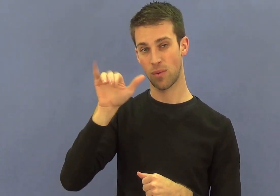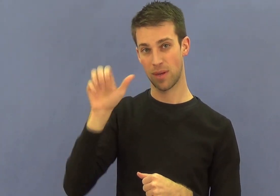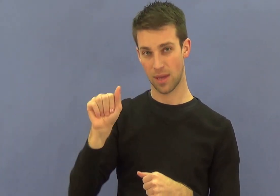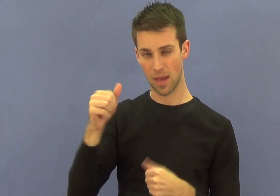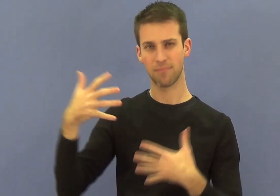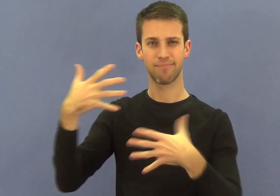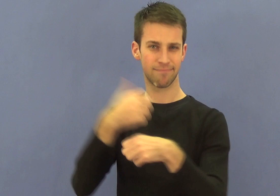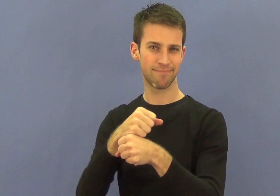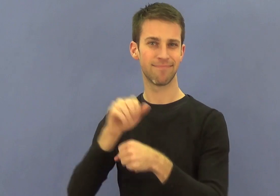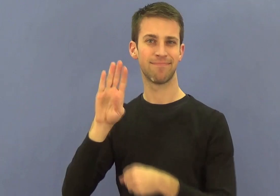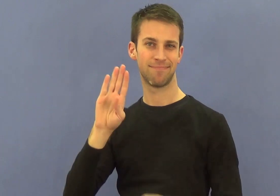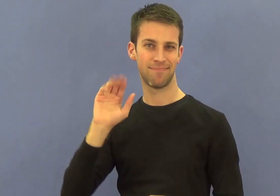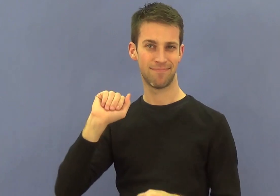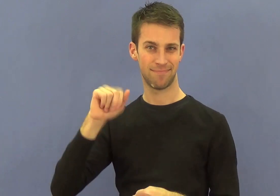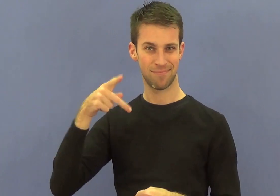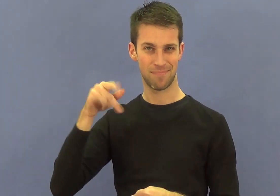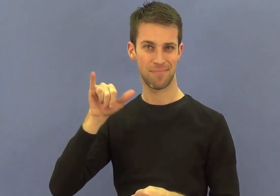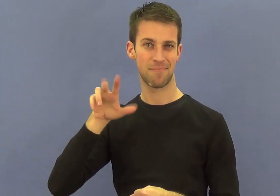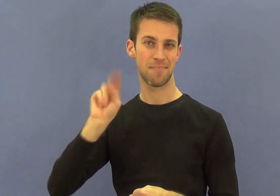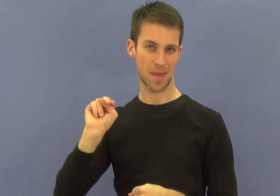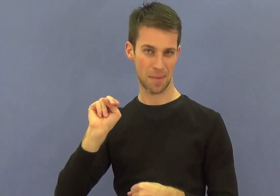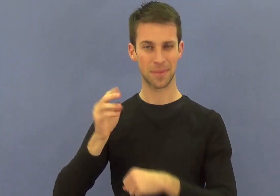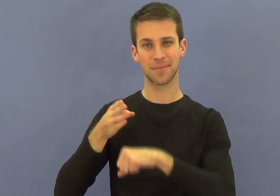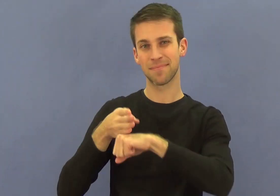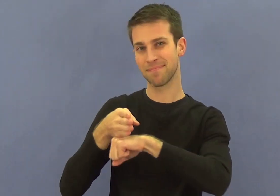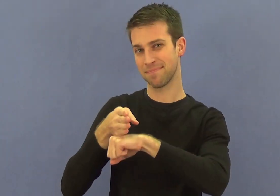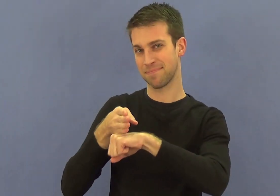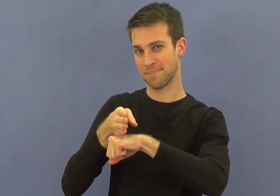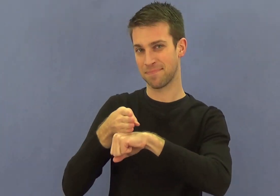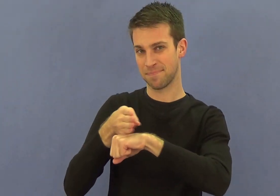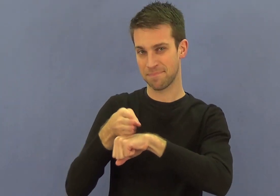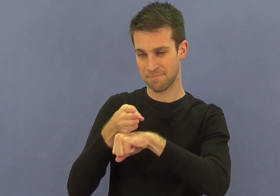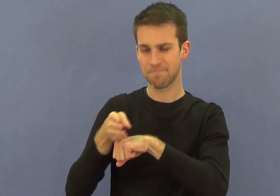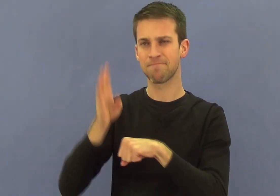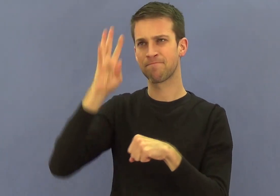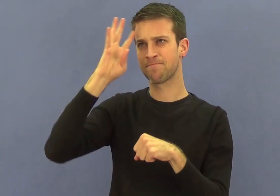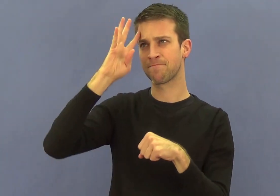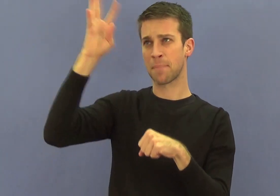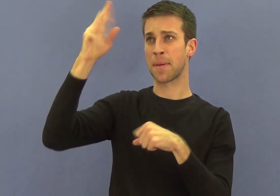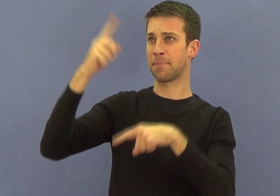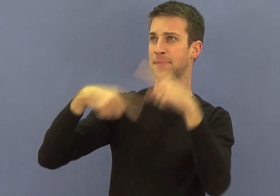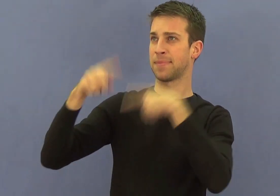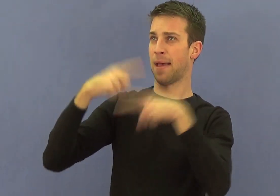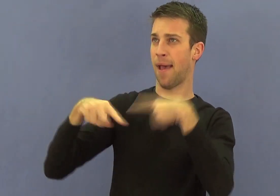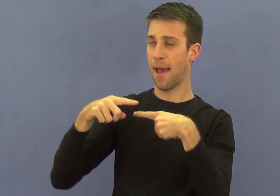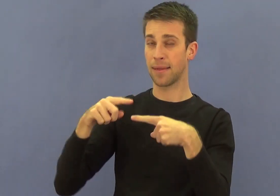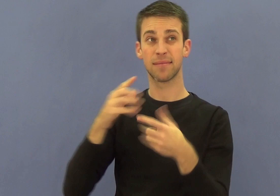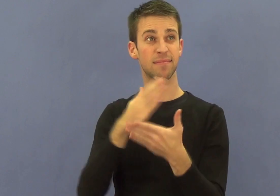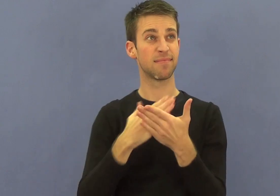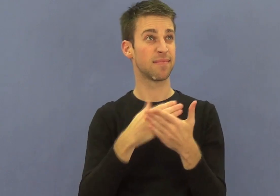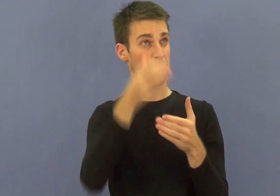The signs presented in this video should not be considered standard signs,